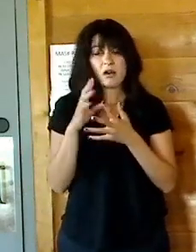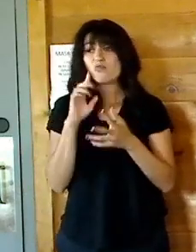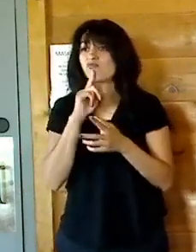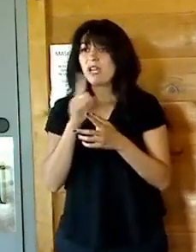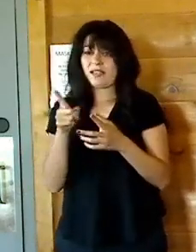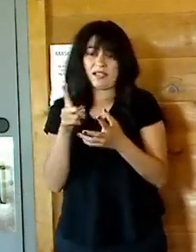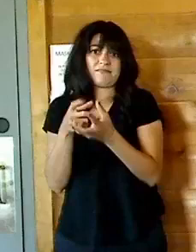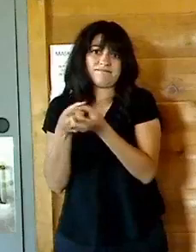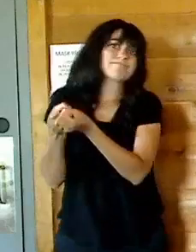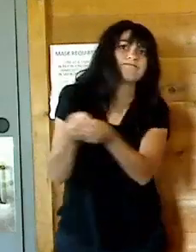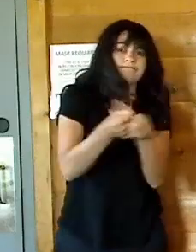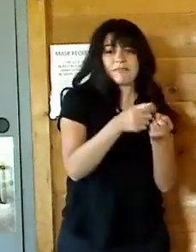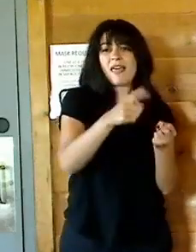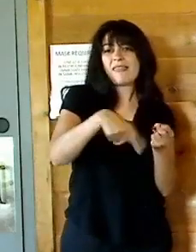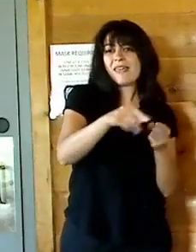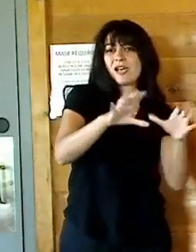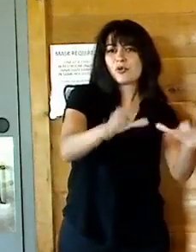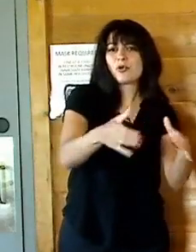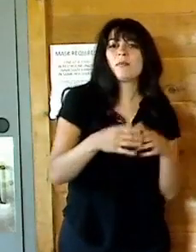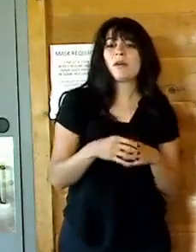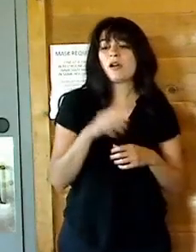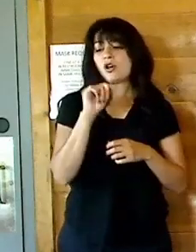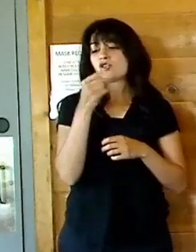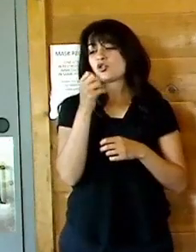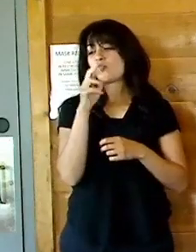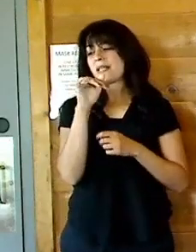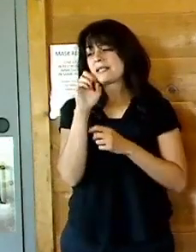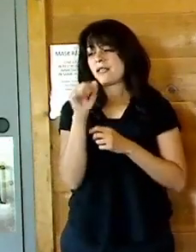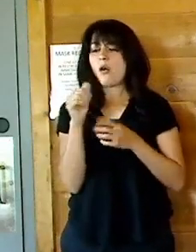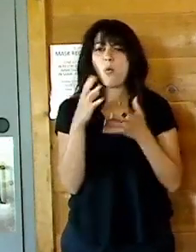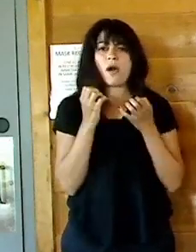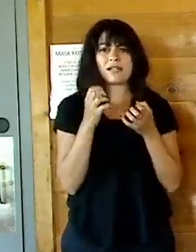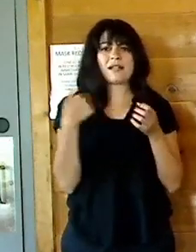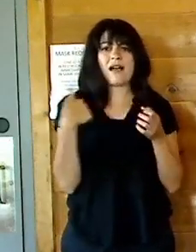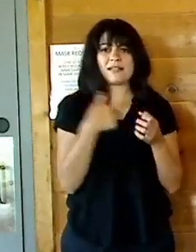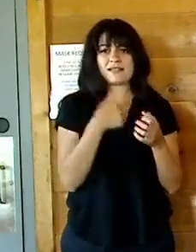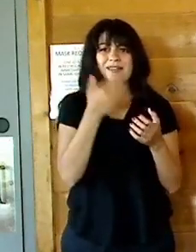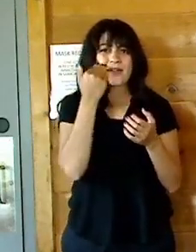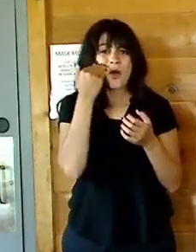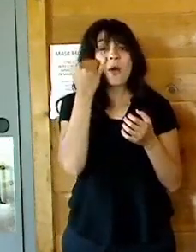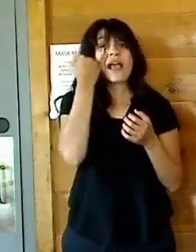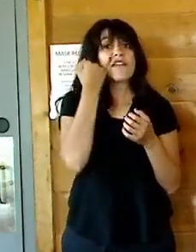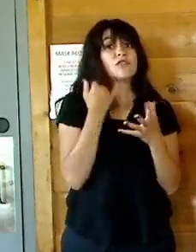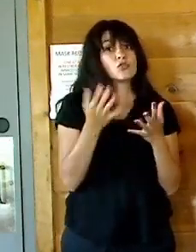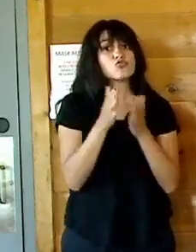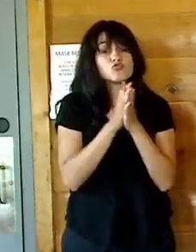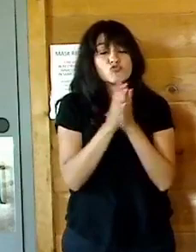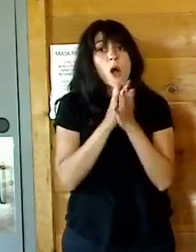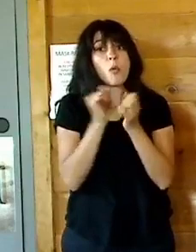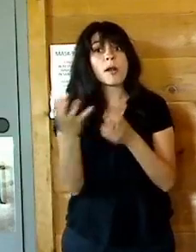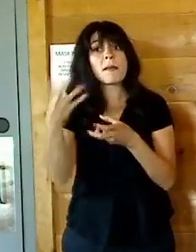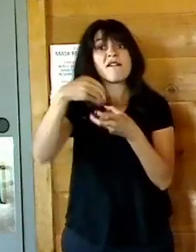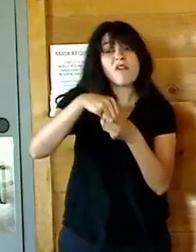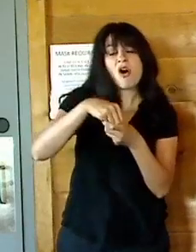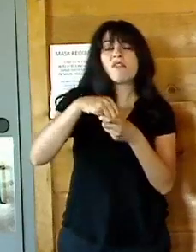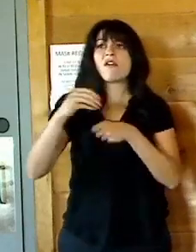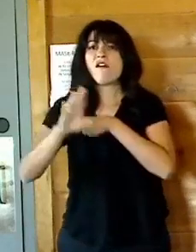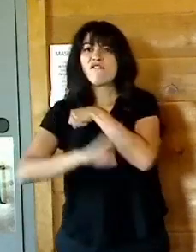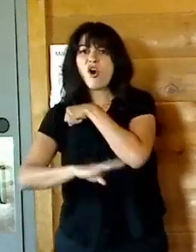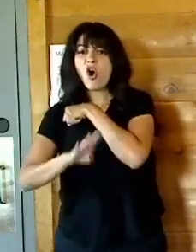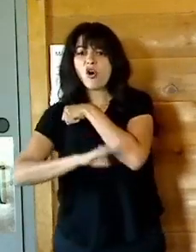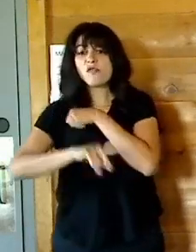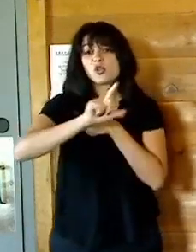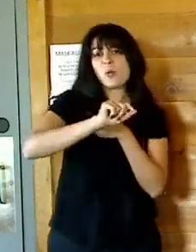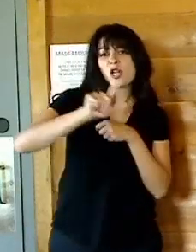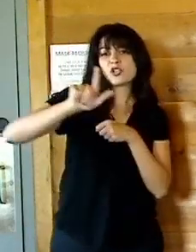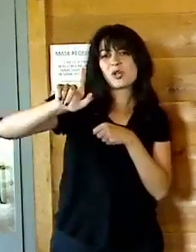that investment. And Teresa wanted us to know that if you're interested in playing in the fall 2020 or spring 2021 Town of